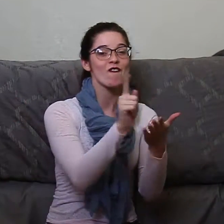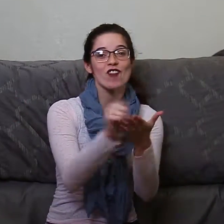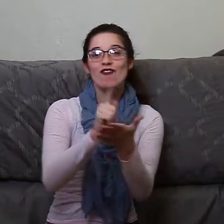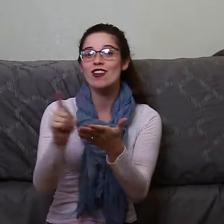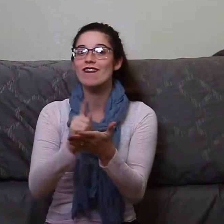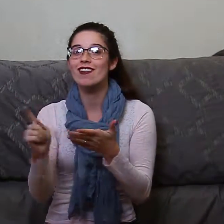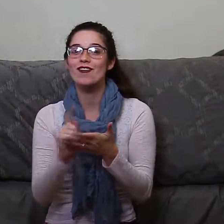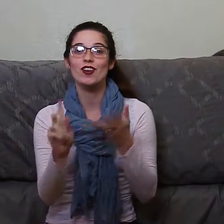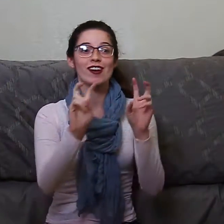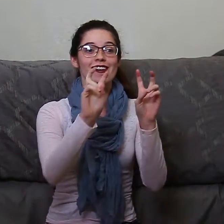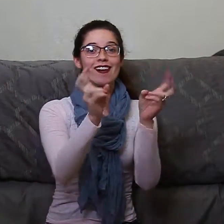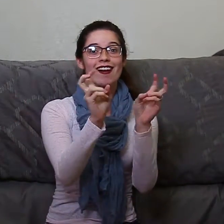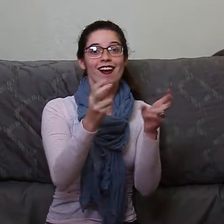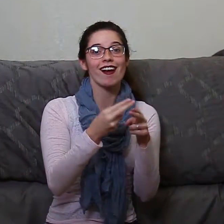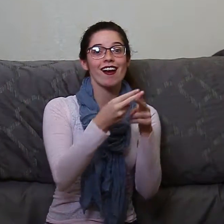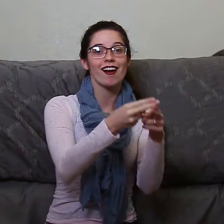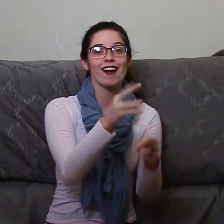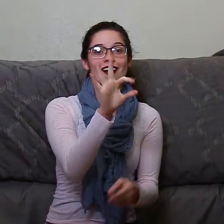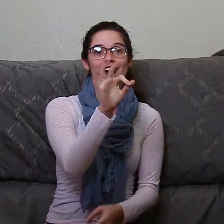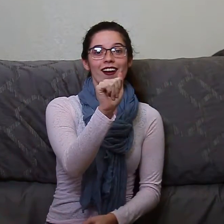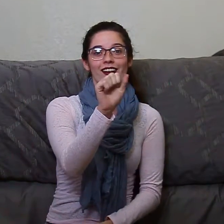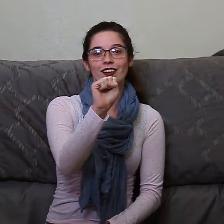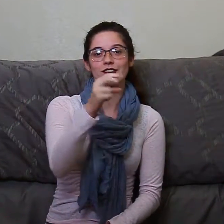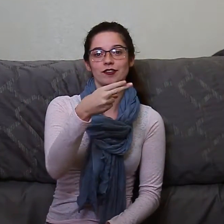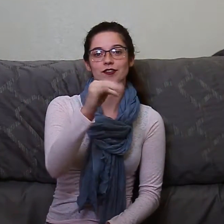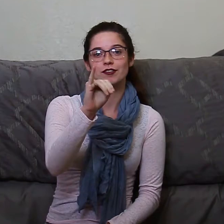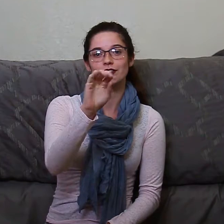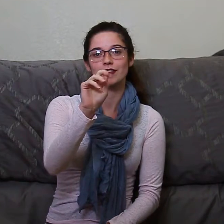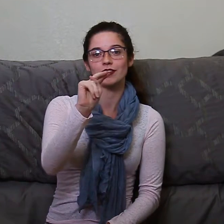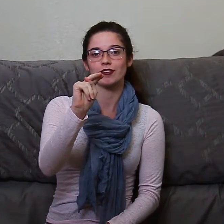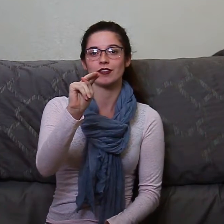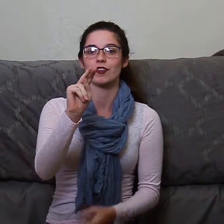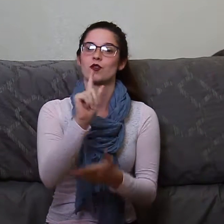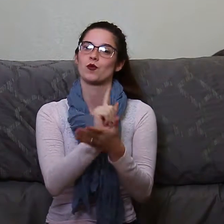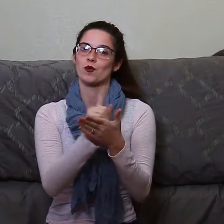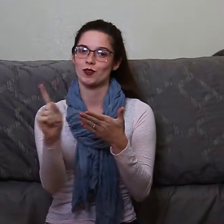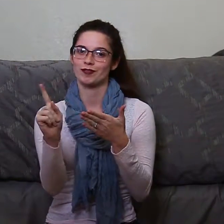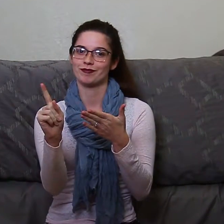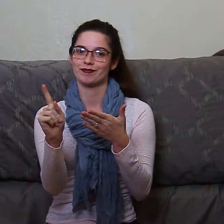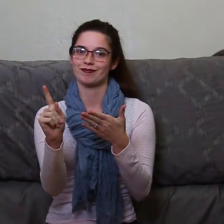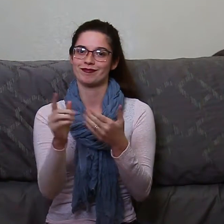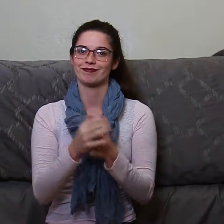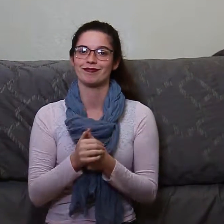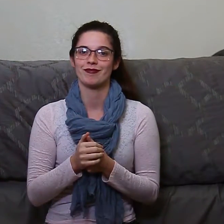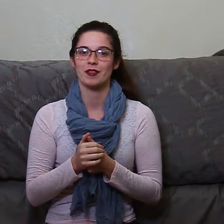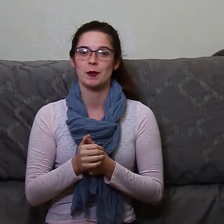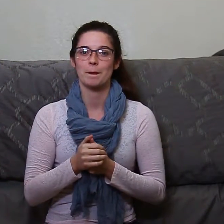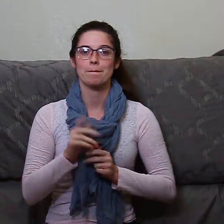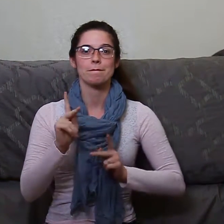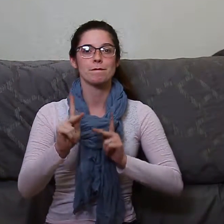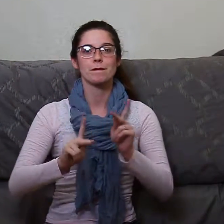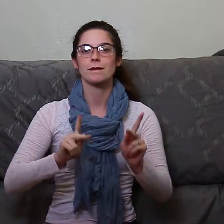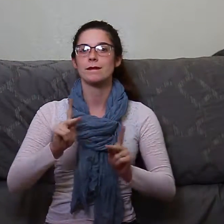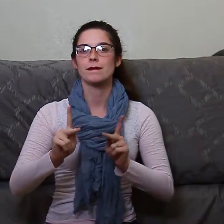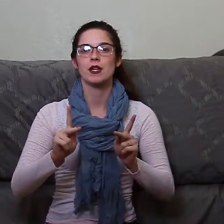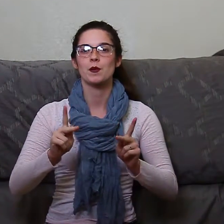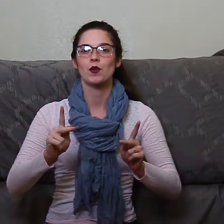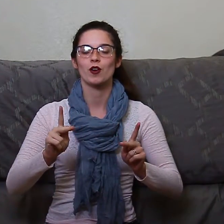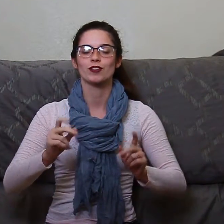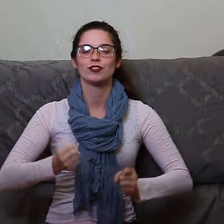and festival fashion roundups and then out of the sidewalks and the catwalks a style emerges. And then it comes